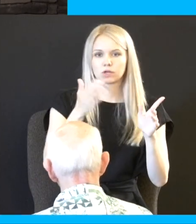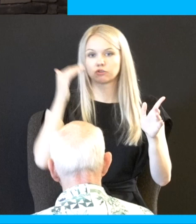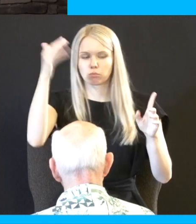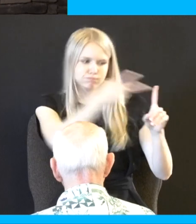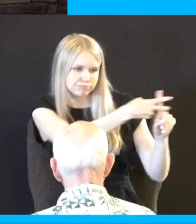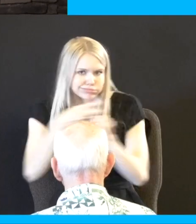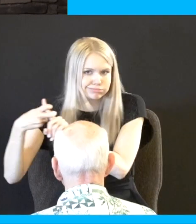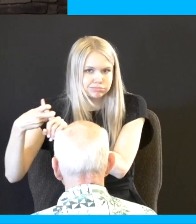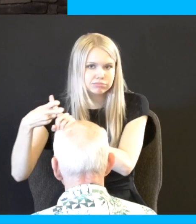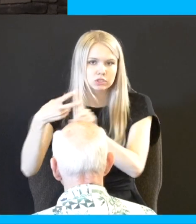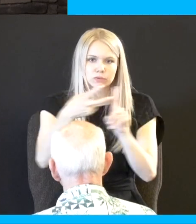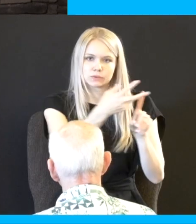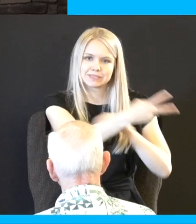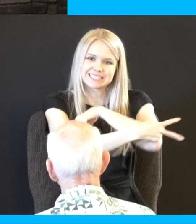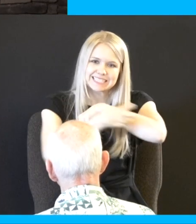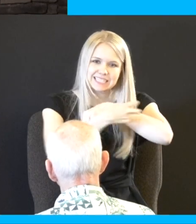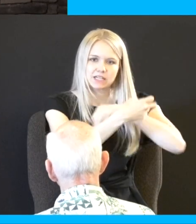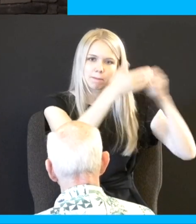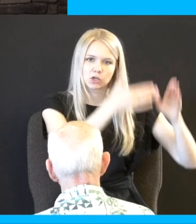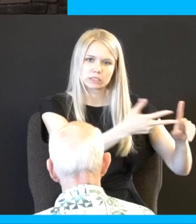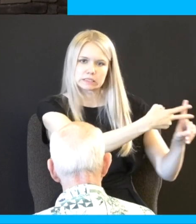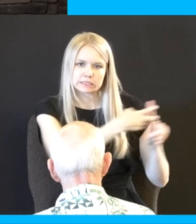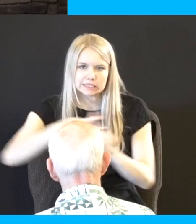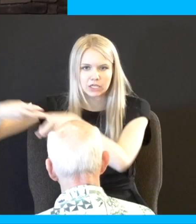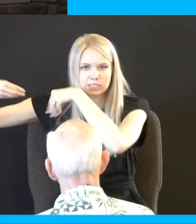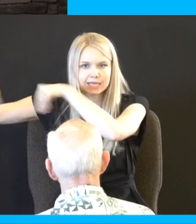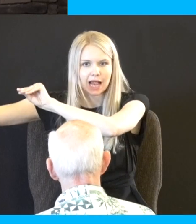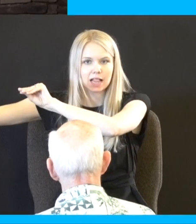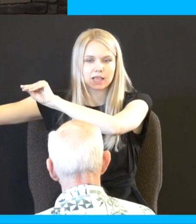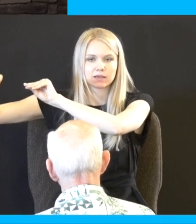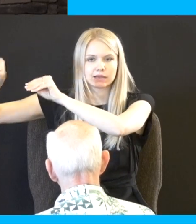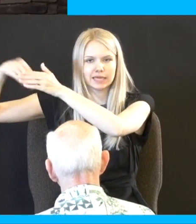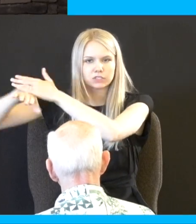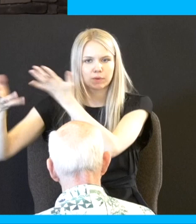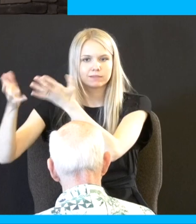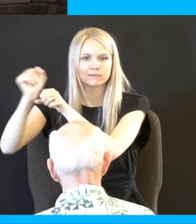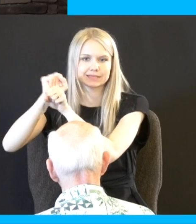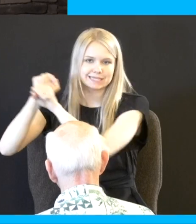he that stealeth a man and selleth him what would you sell him into slavery